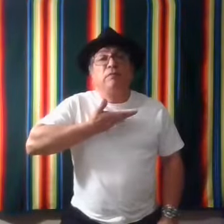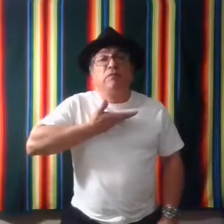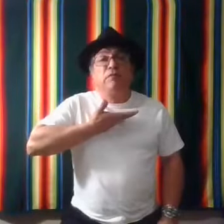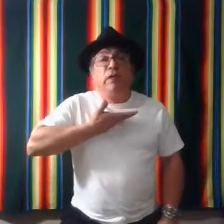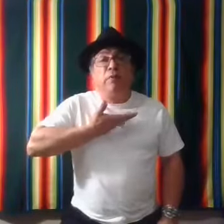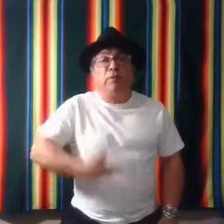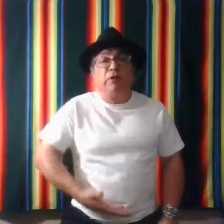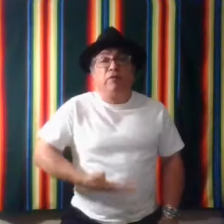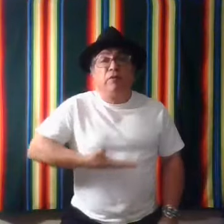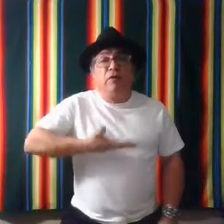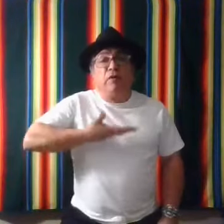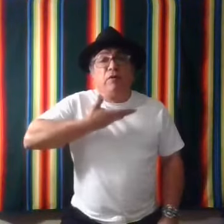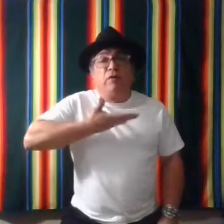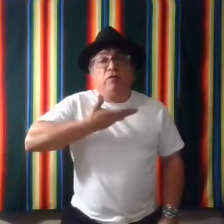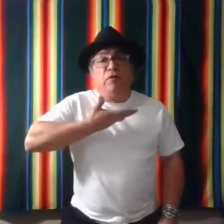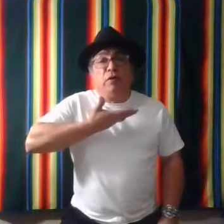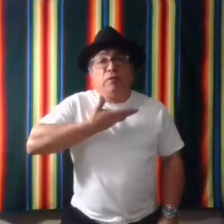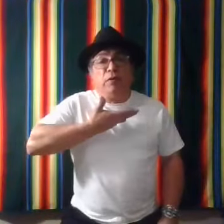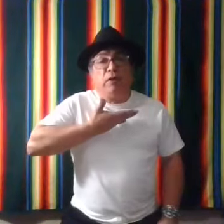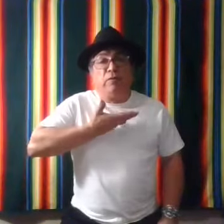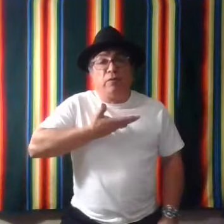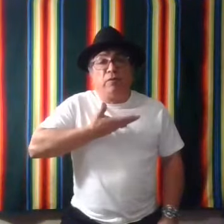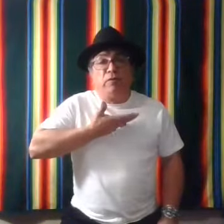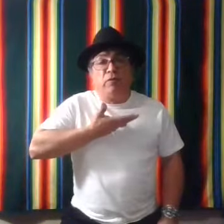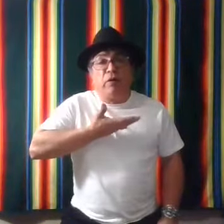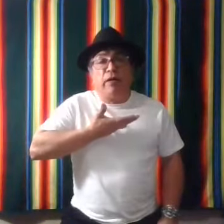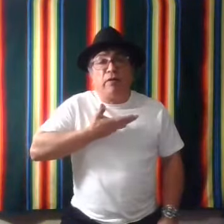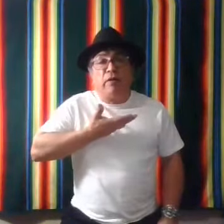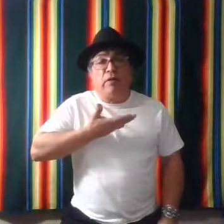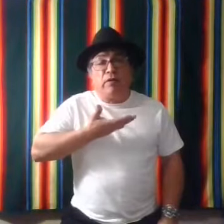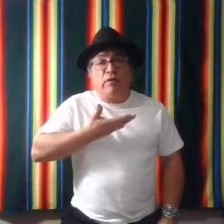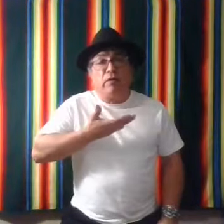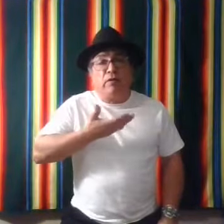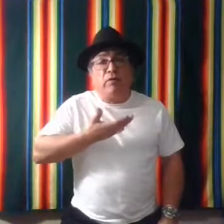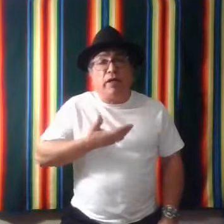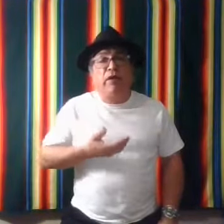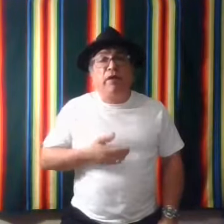Right up here. It means you're full to here. You hadn't had enough.